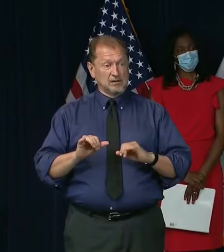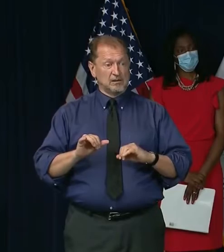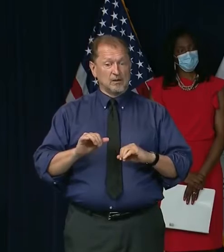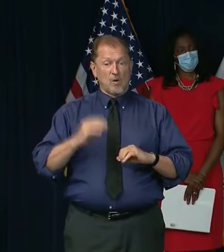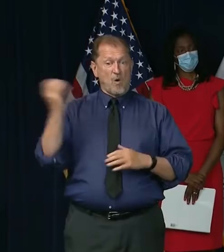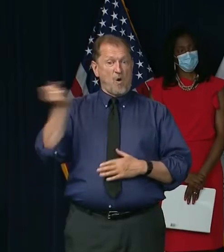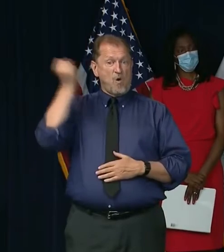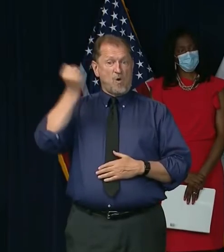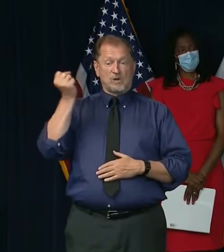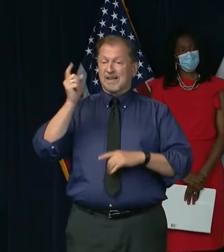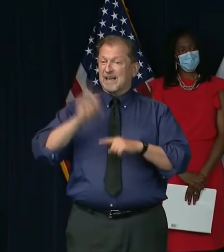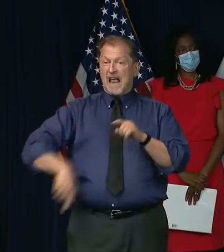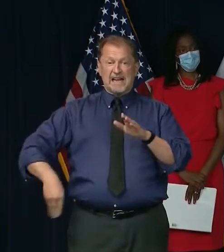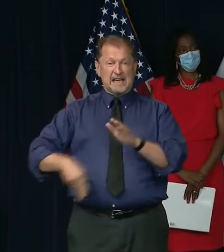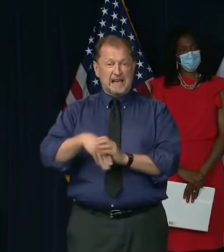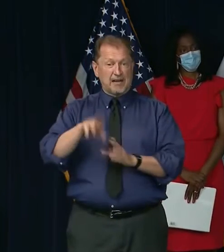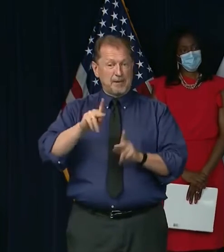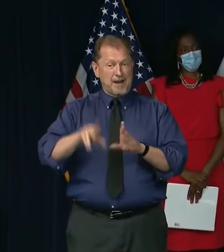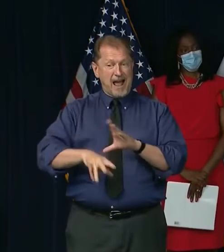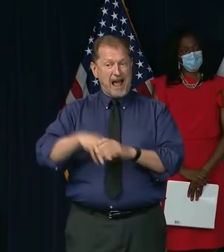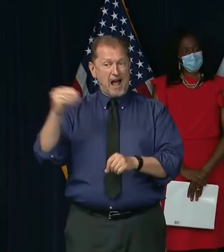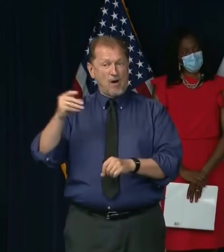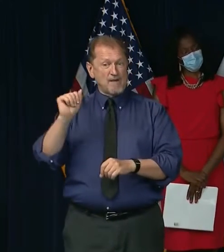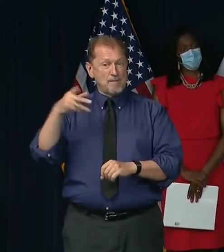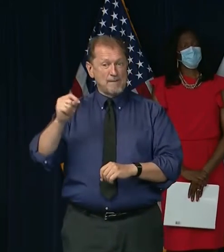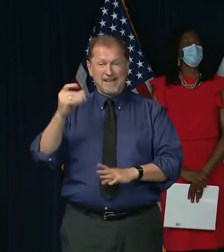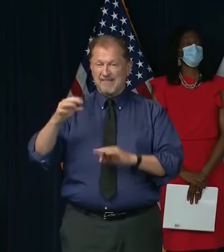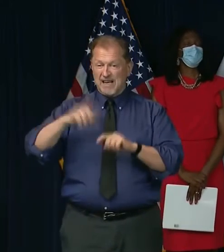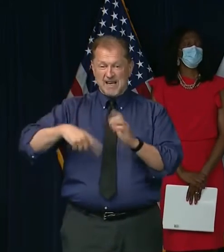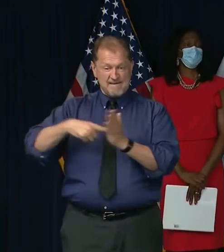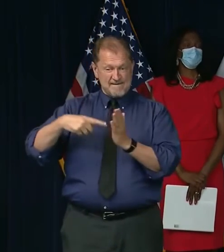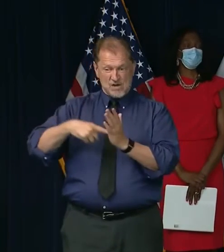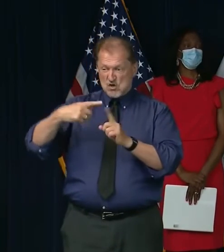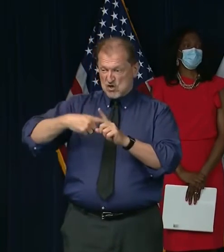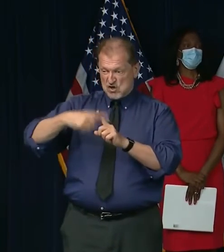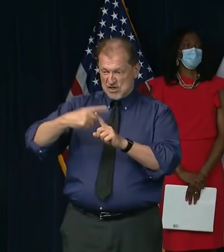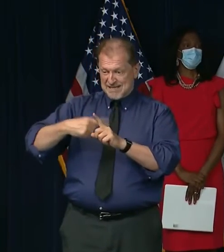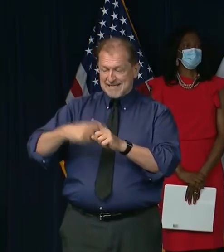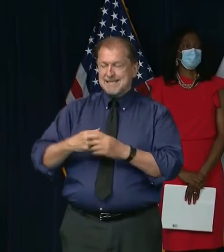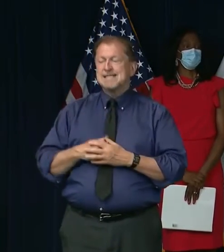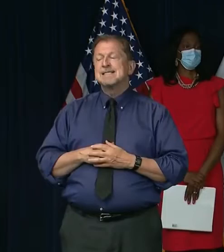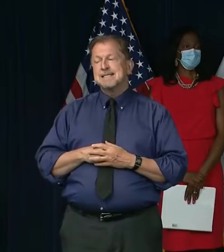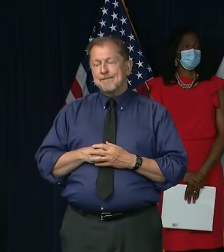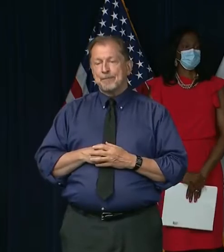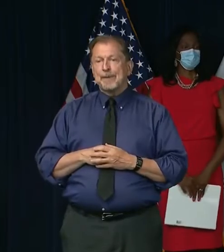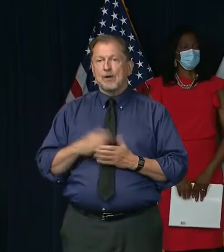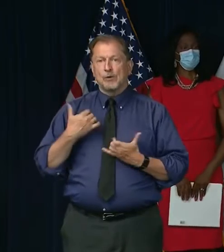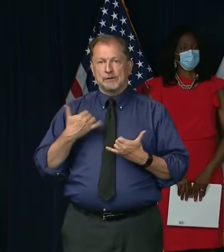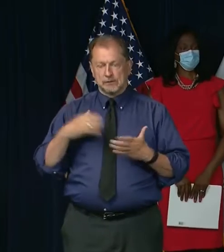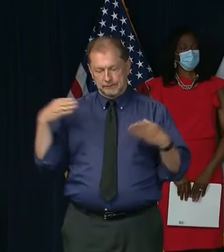the course that we've been on. There are people that are very, very challenged in these moments with,